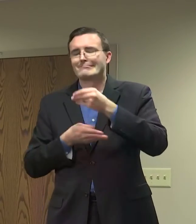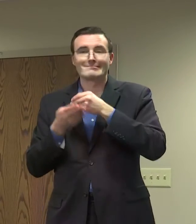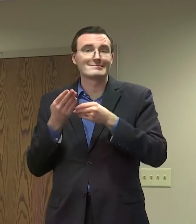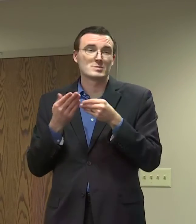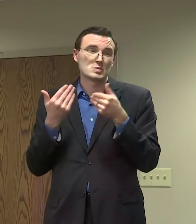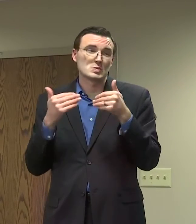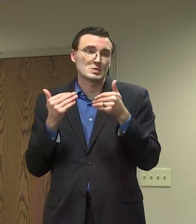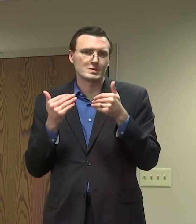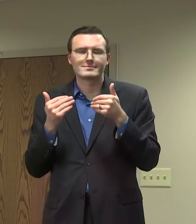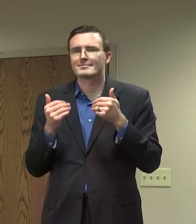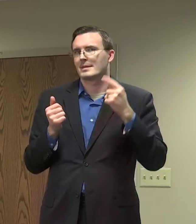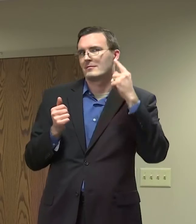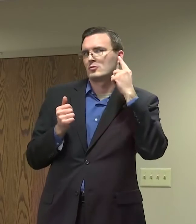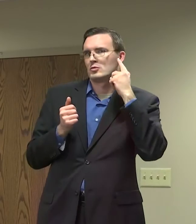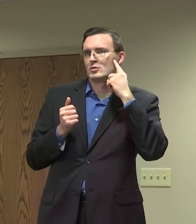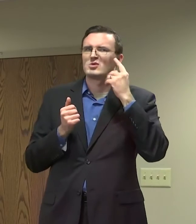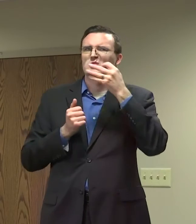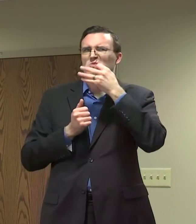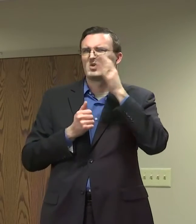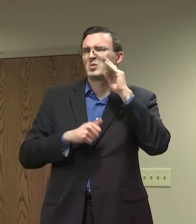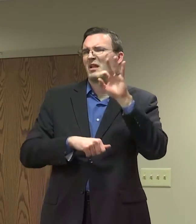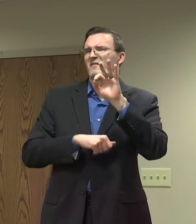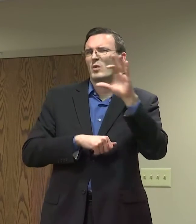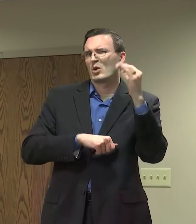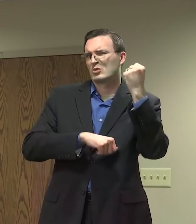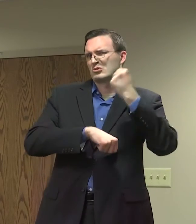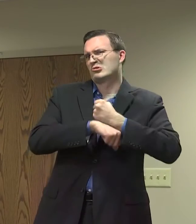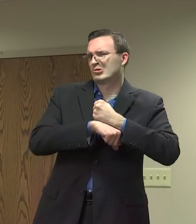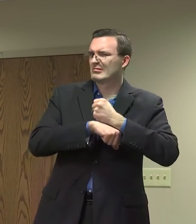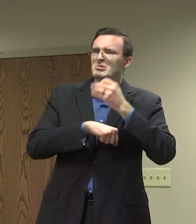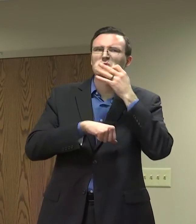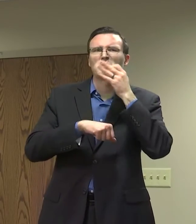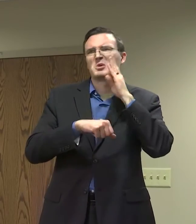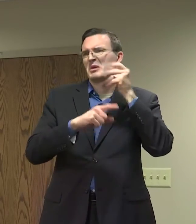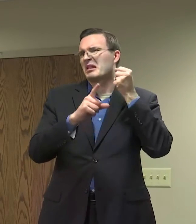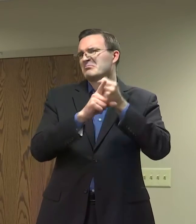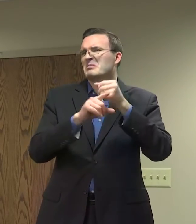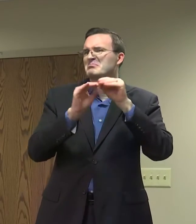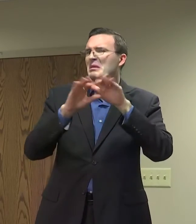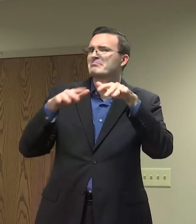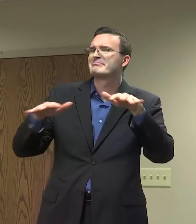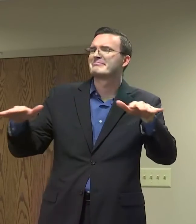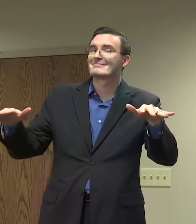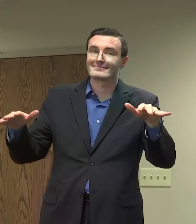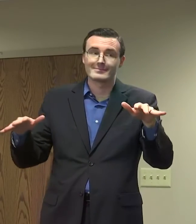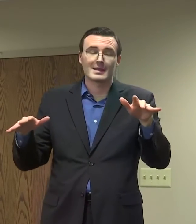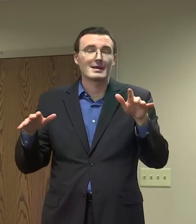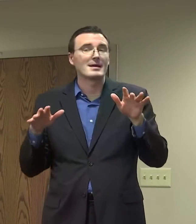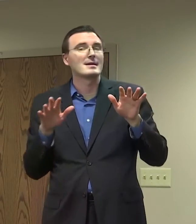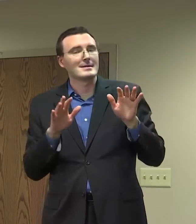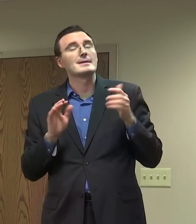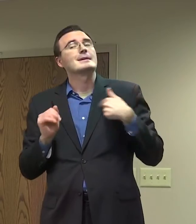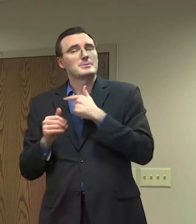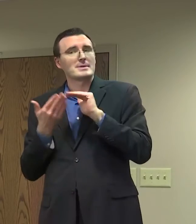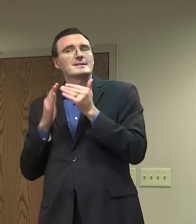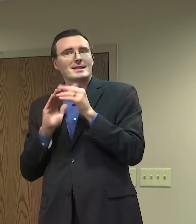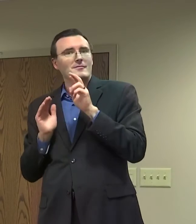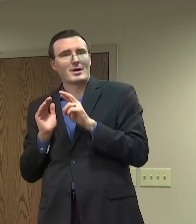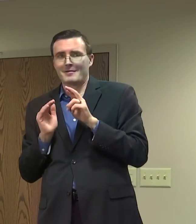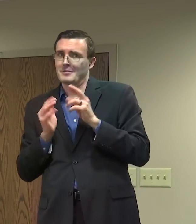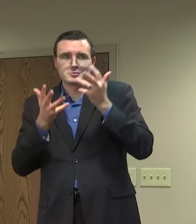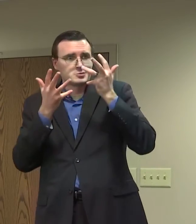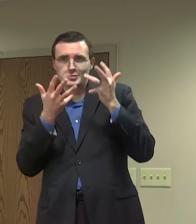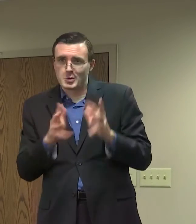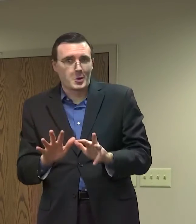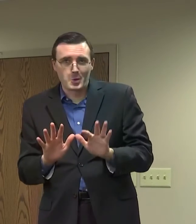impending foreclosure crisis. City of Rockford is trying to get ahead of that and we have funds available to help individuals